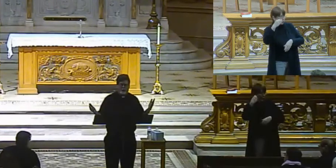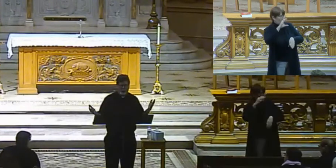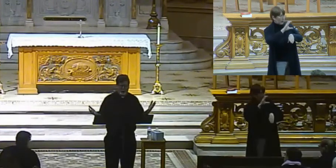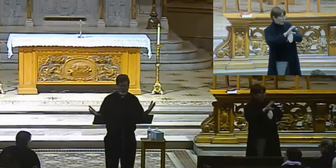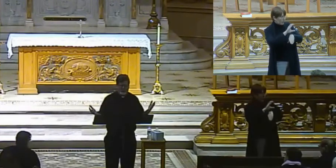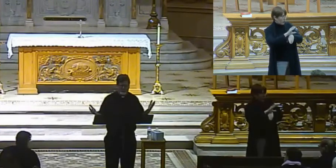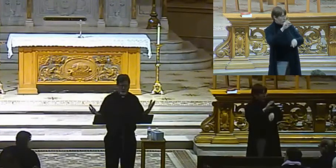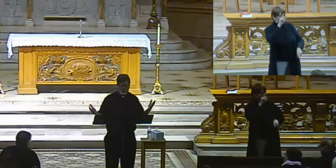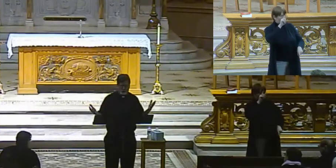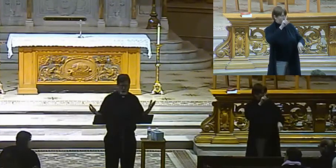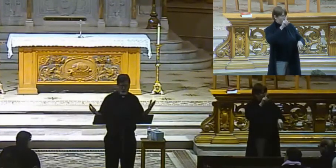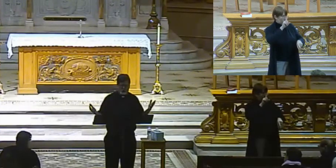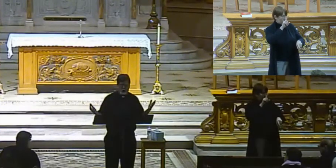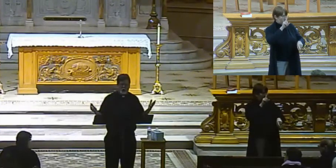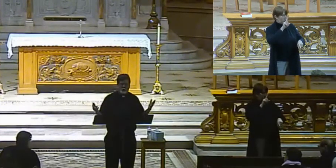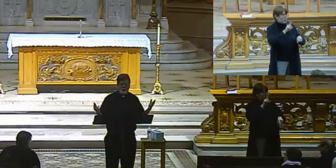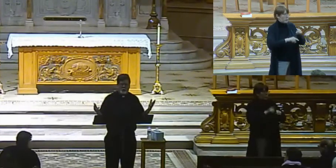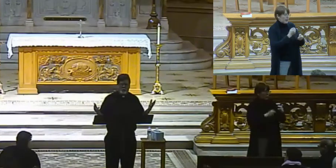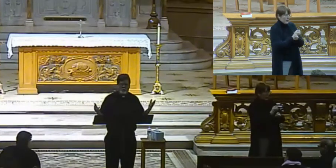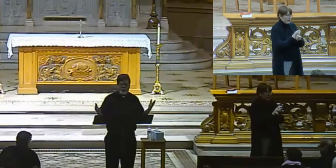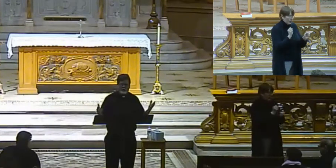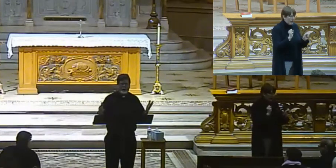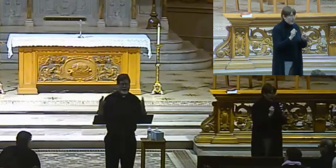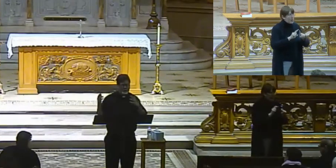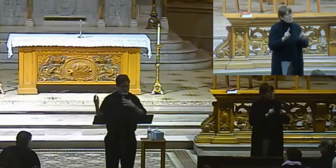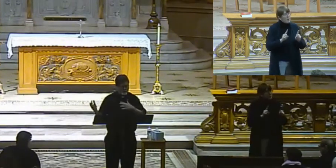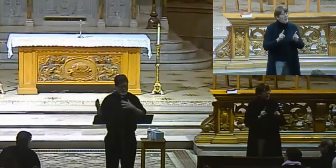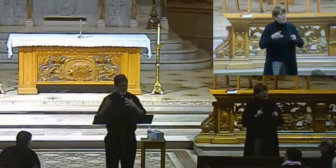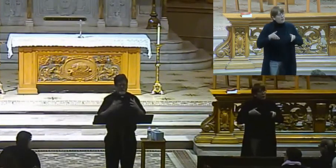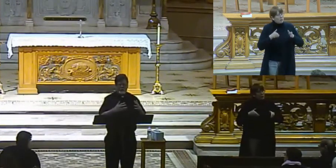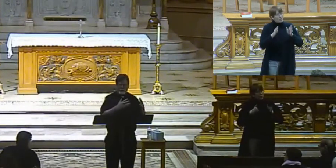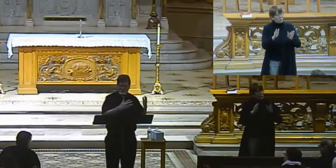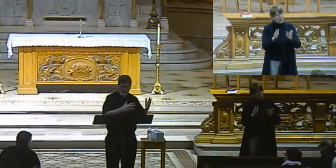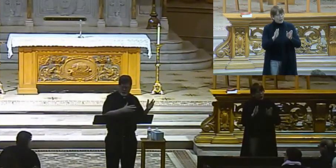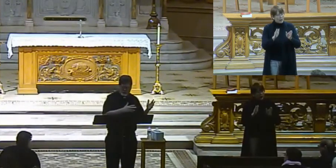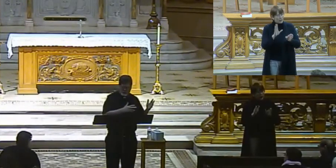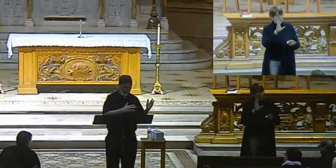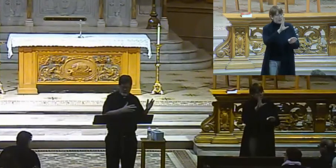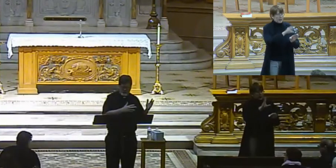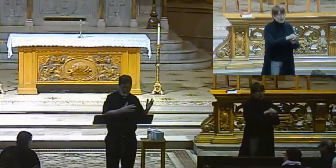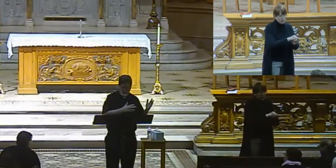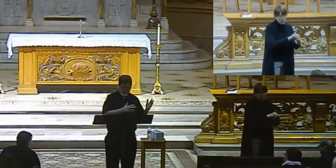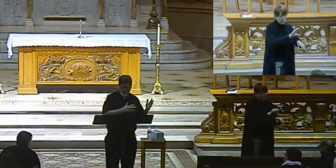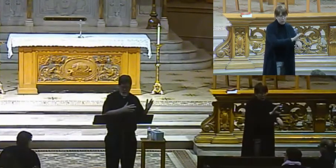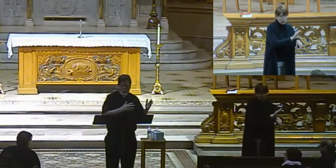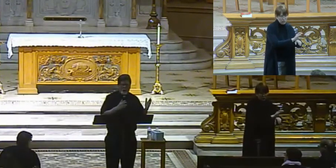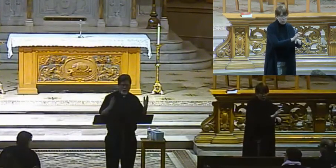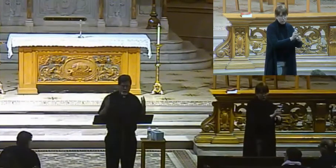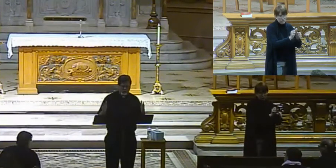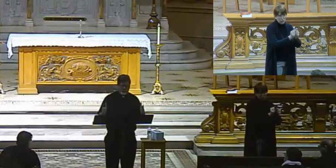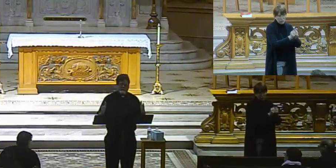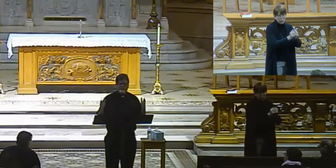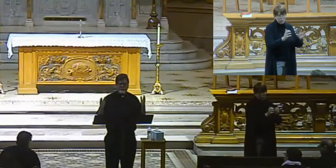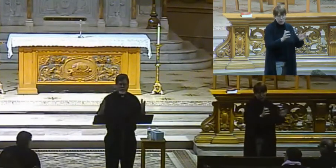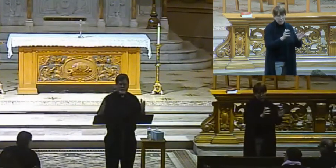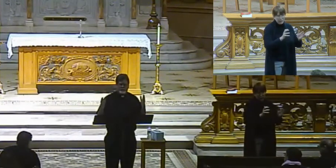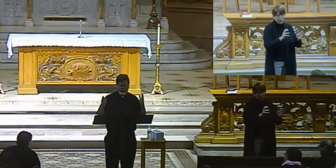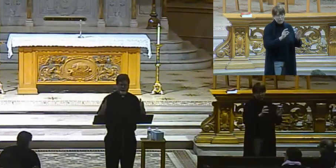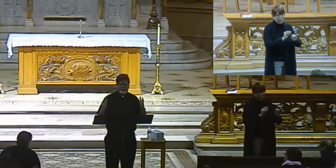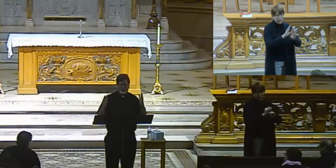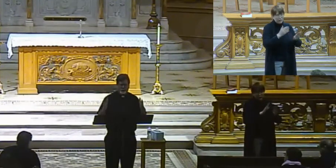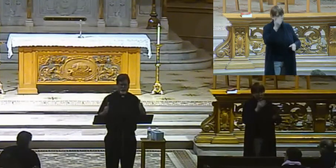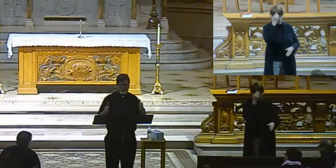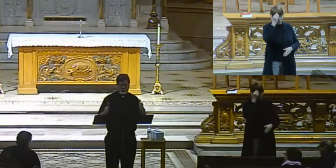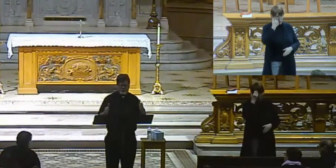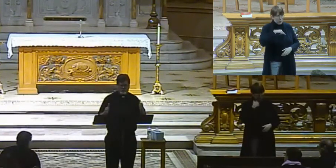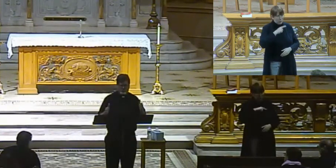being part of the church which are not explicit but implicit, all right? We believe that the